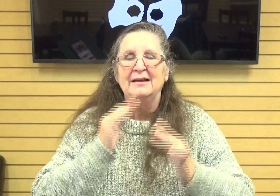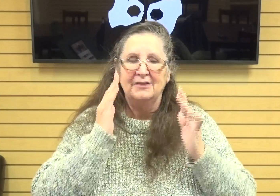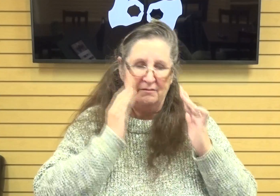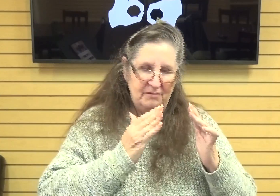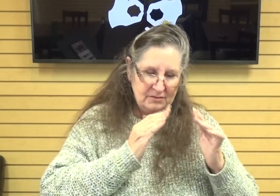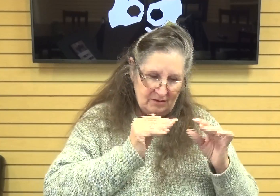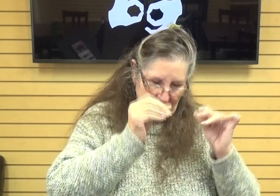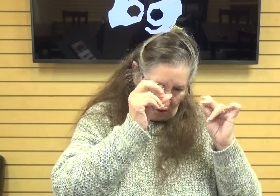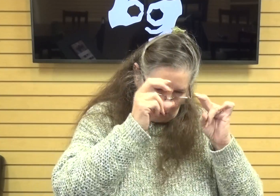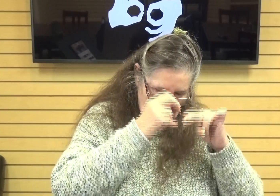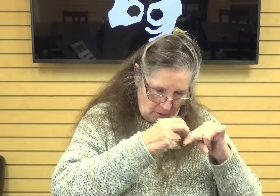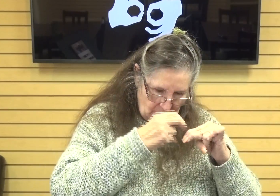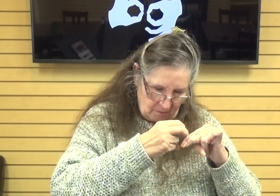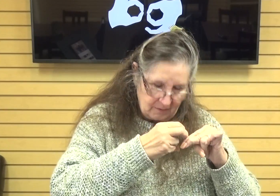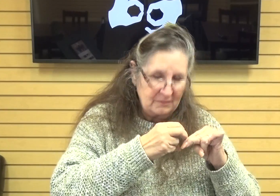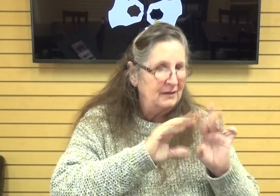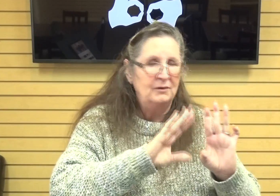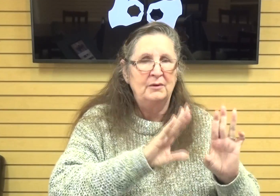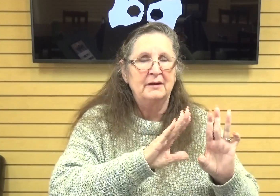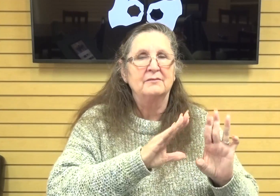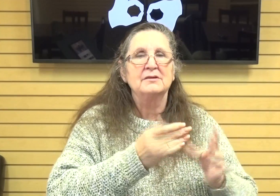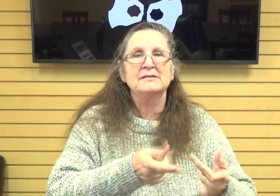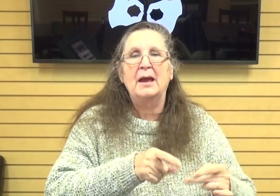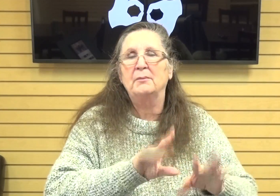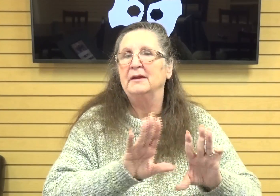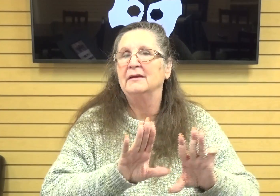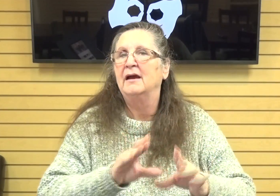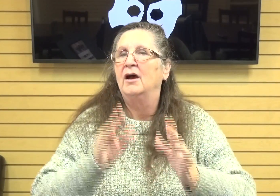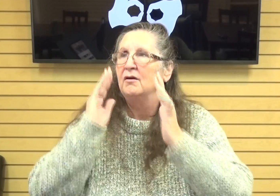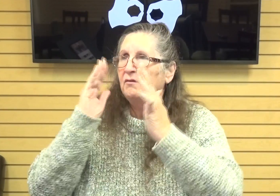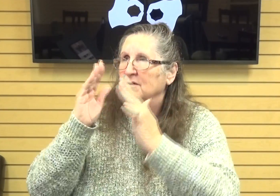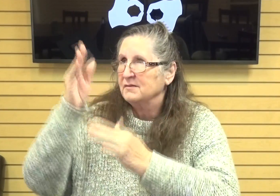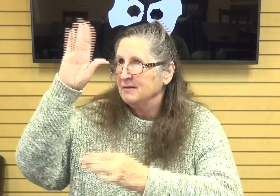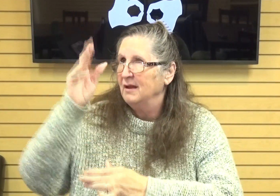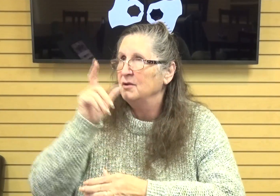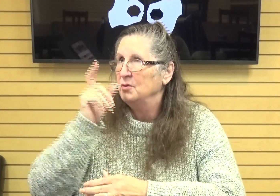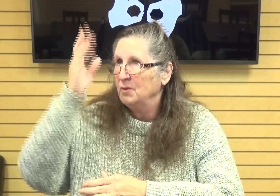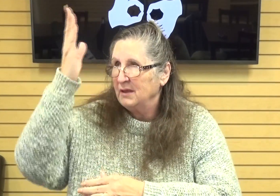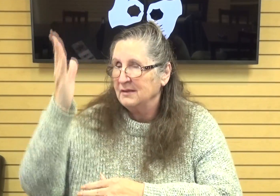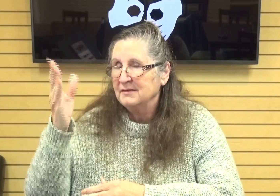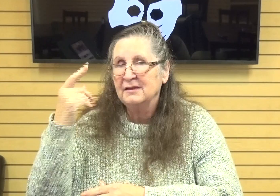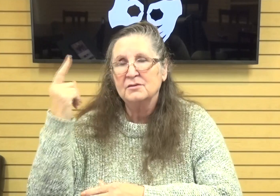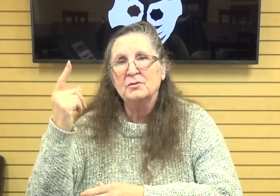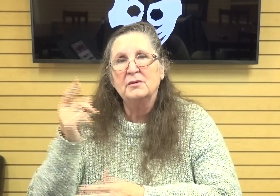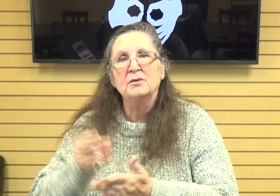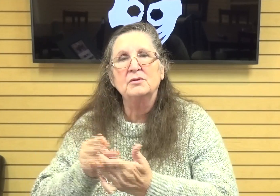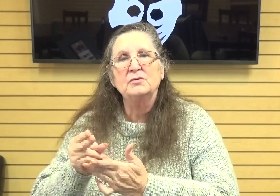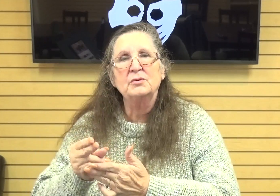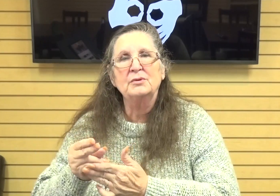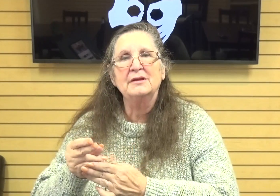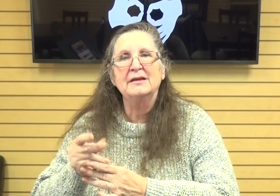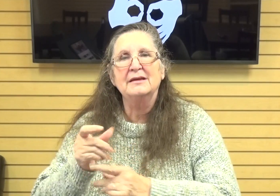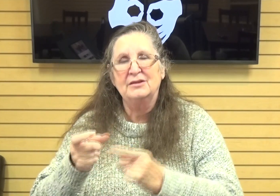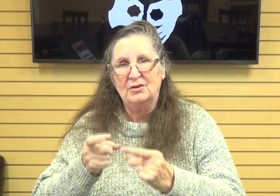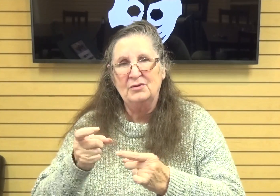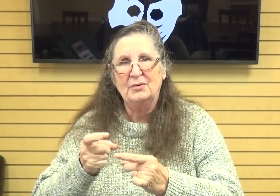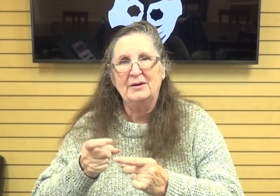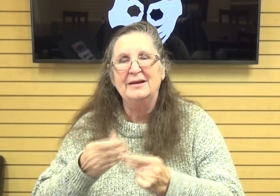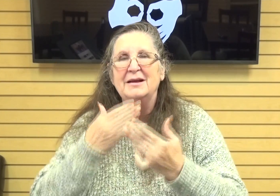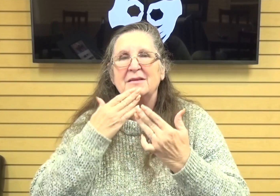problem or whatever is going on focus on who god is because he's the only one who's truly in charge so thanks for being with me and i'm